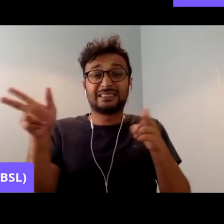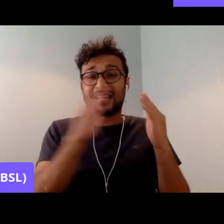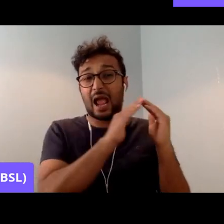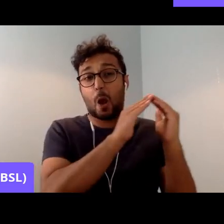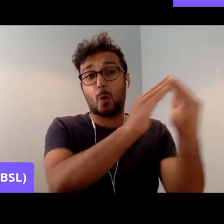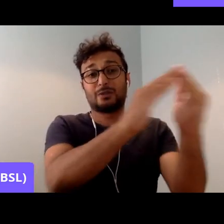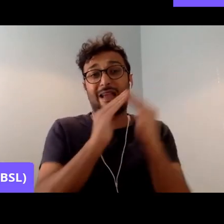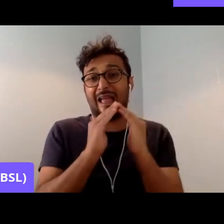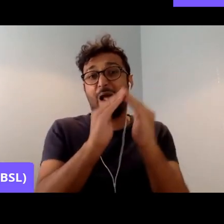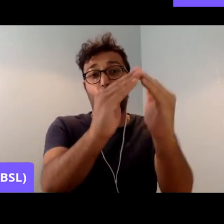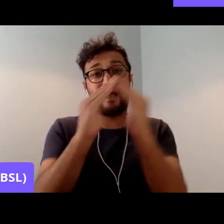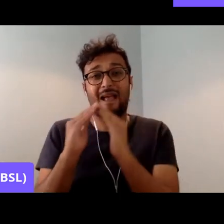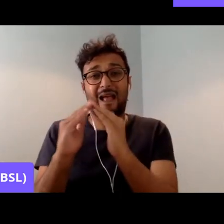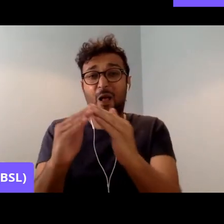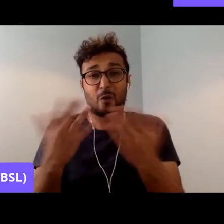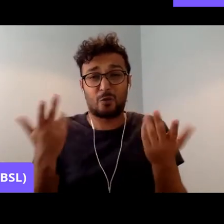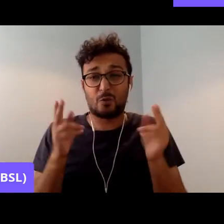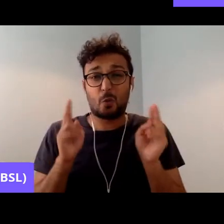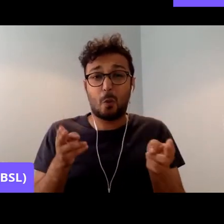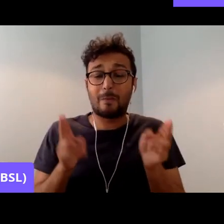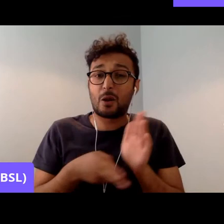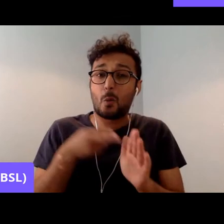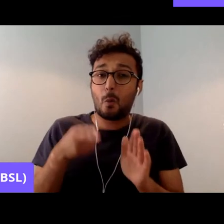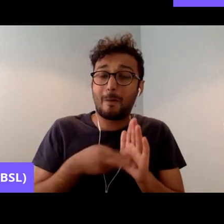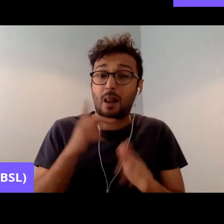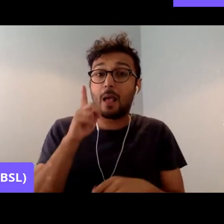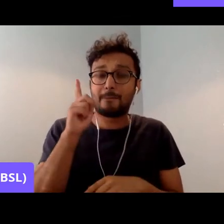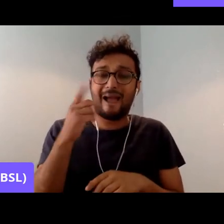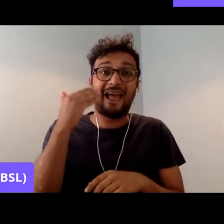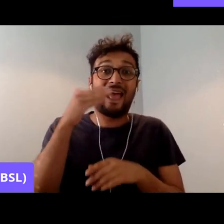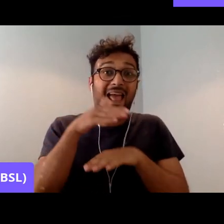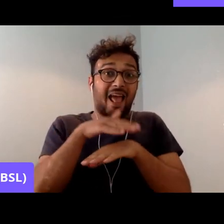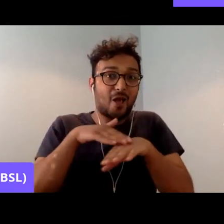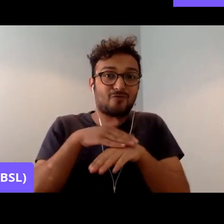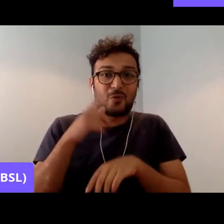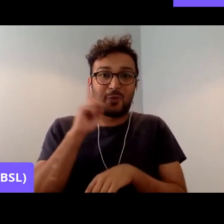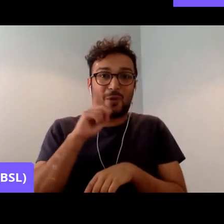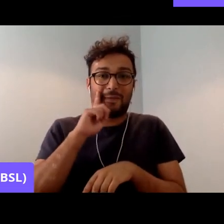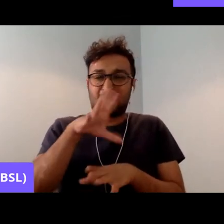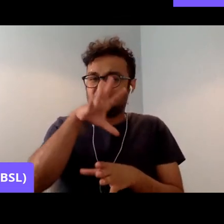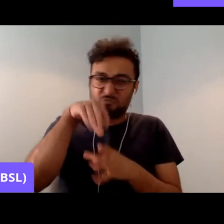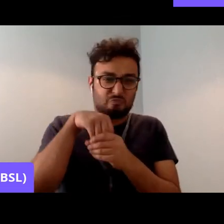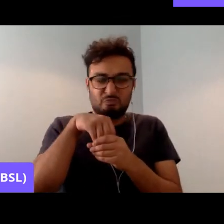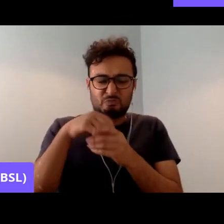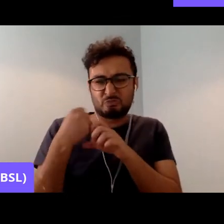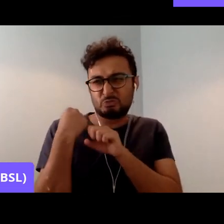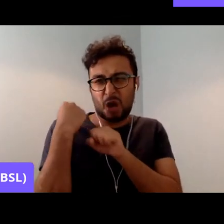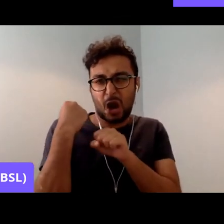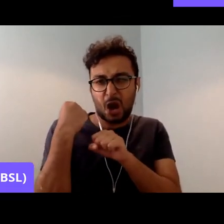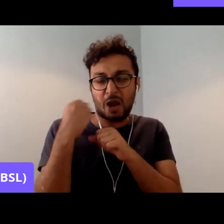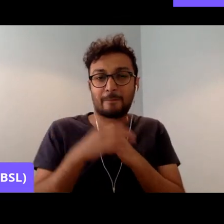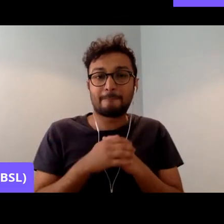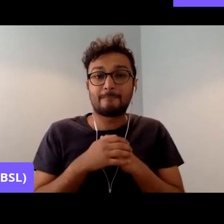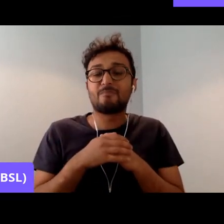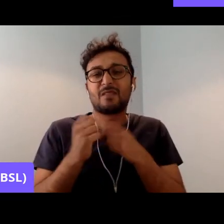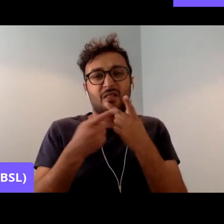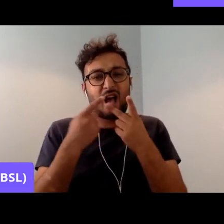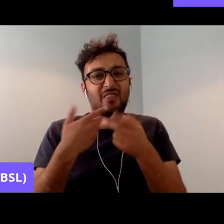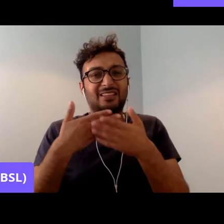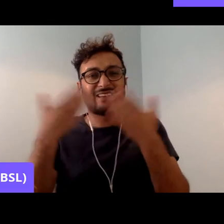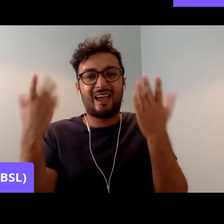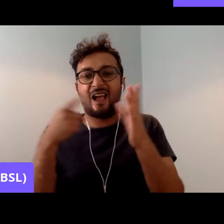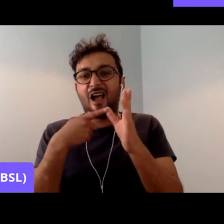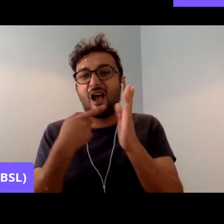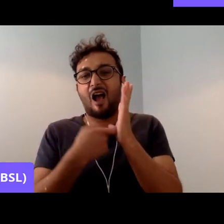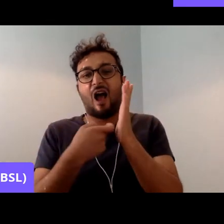Asian women at the heart of that. And then there were amazing days, like, you know, when Arthas Cargill came, leading